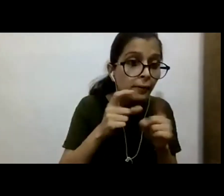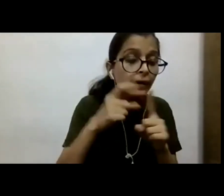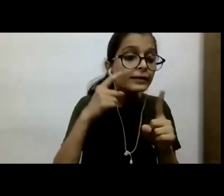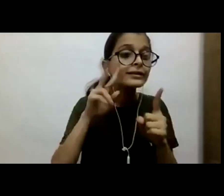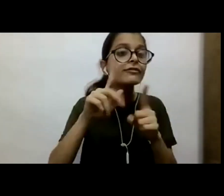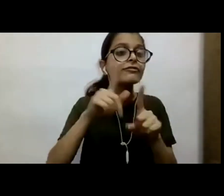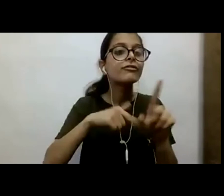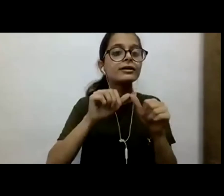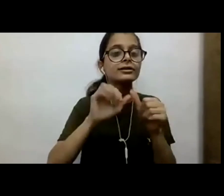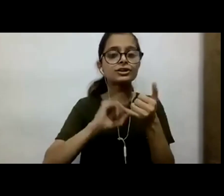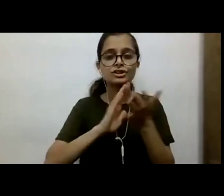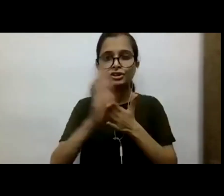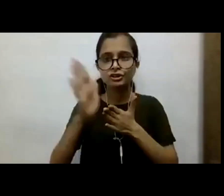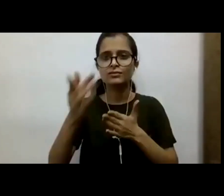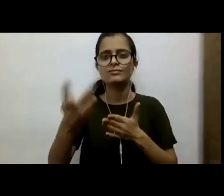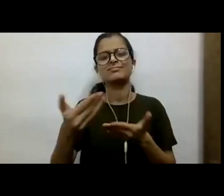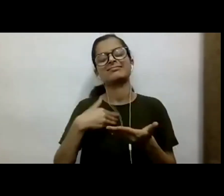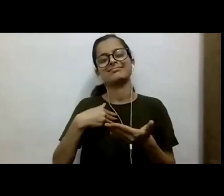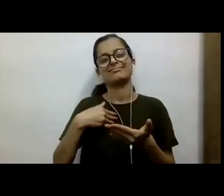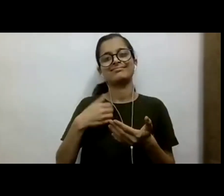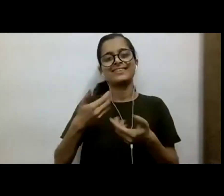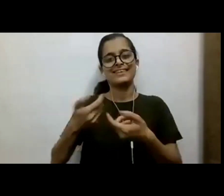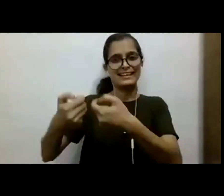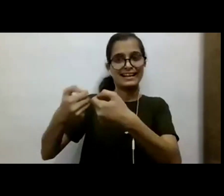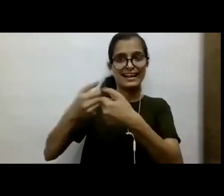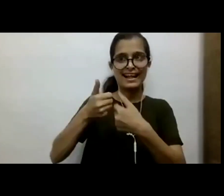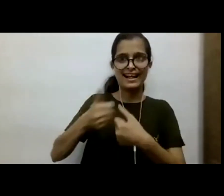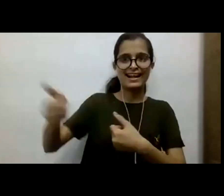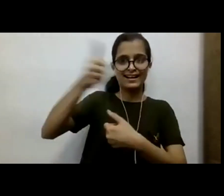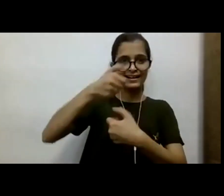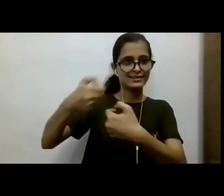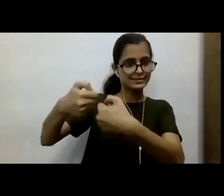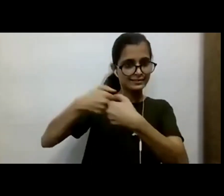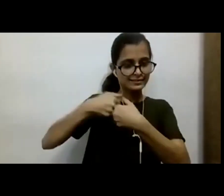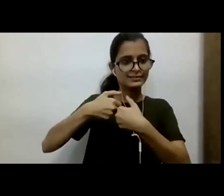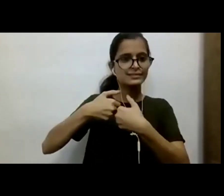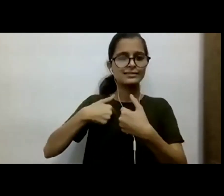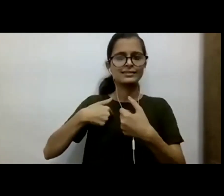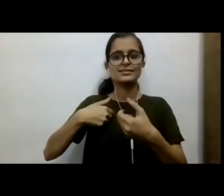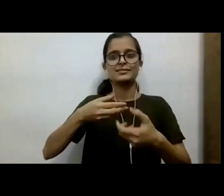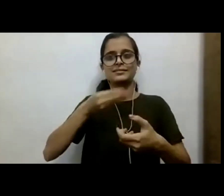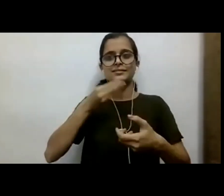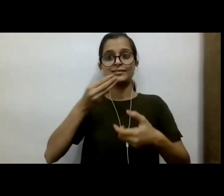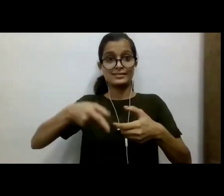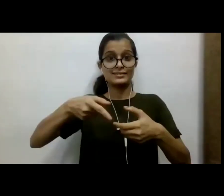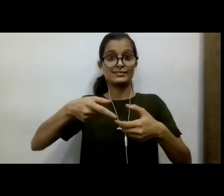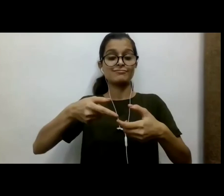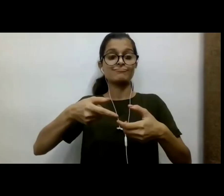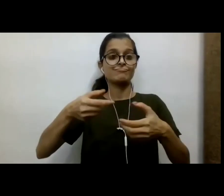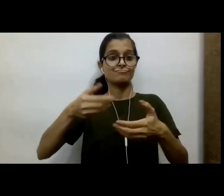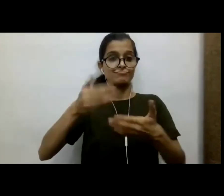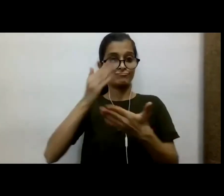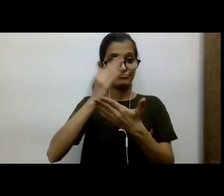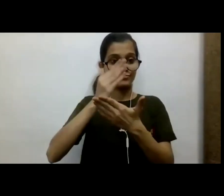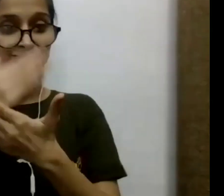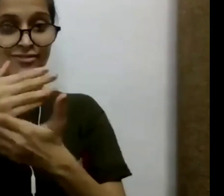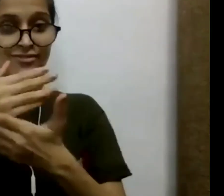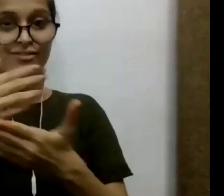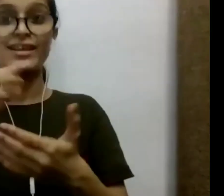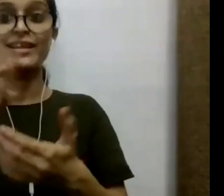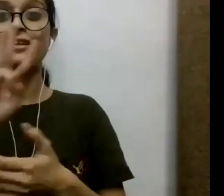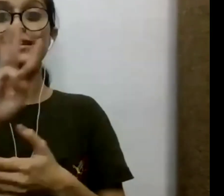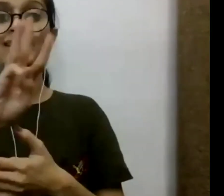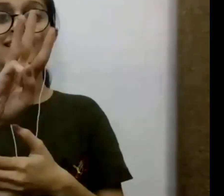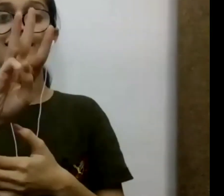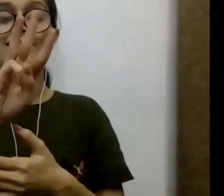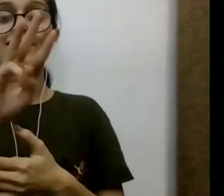messages from the admin that the session will get automatically closed by 3.15. So